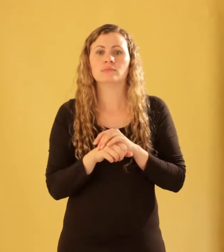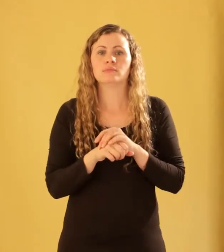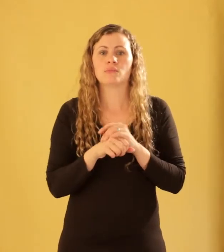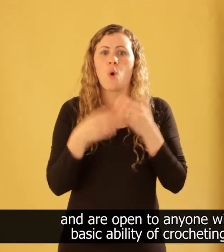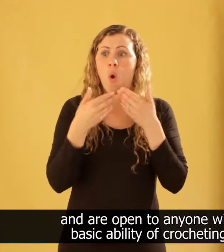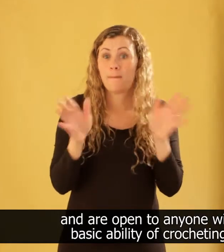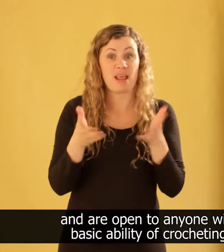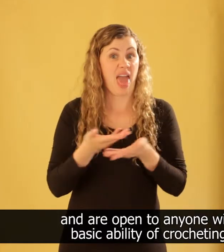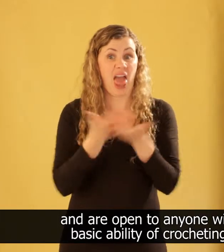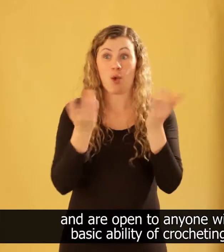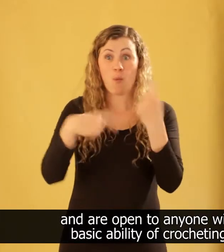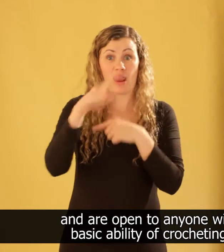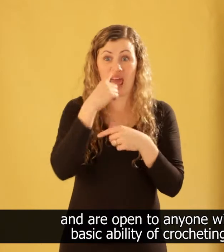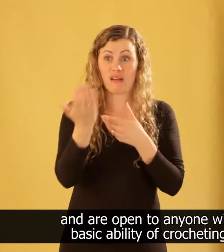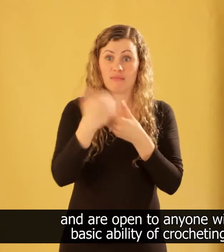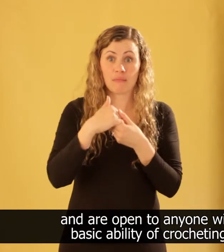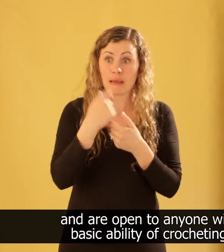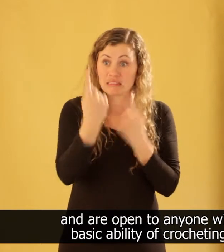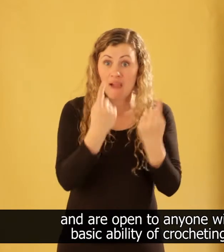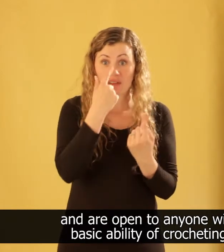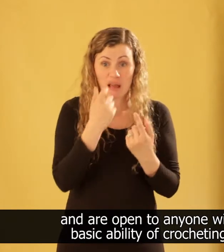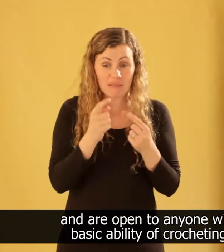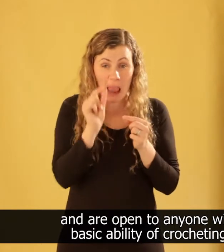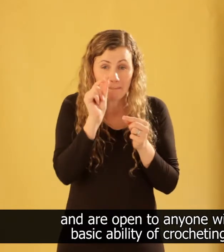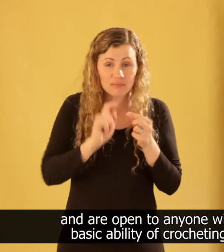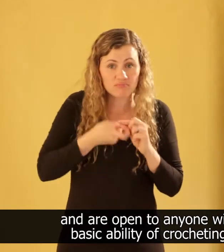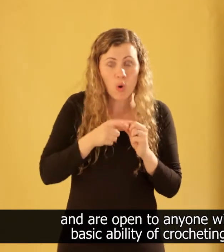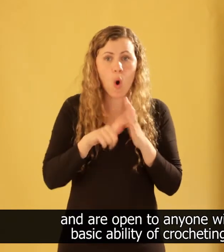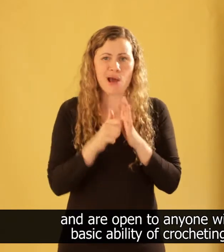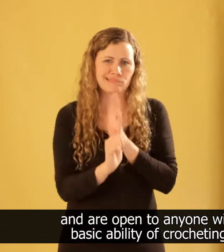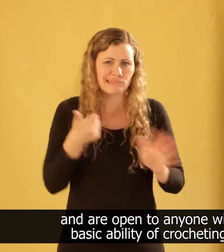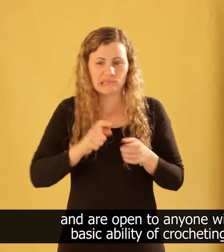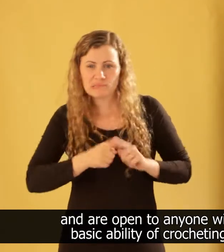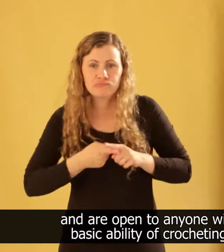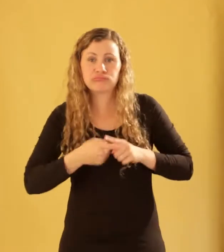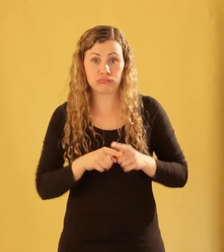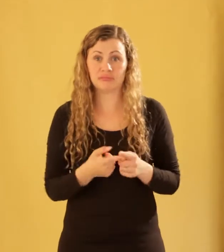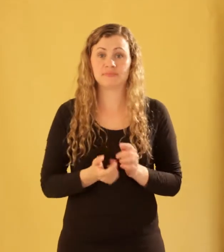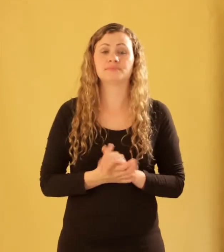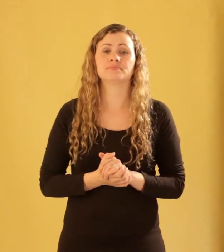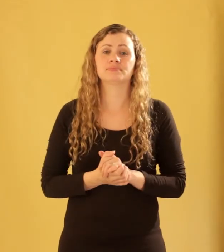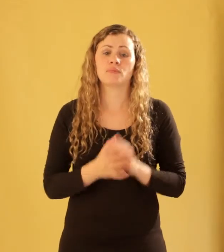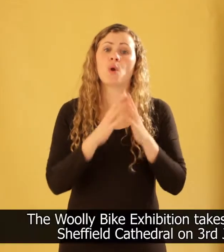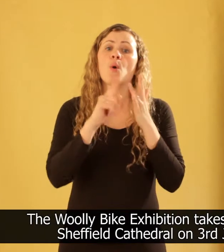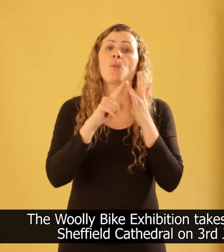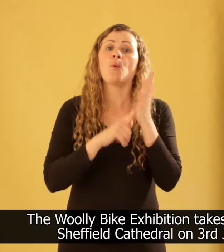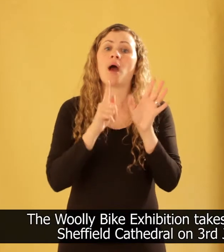And are open to anyone with a basic ability of crocheting. The Woolly Bike